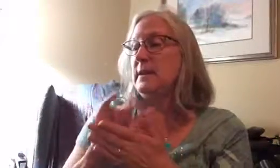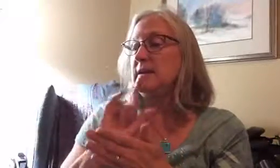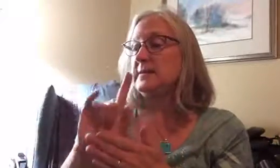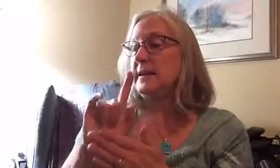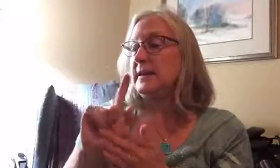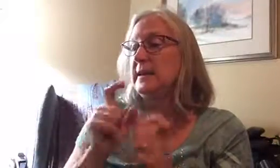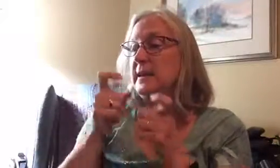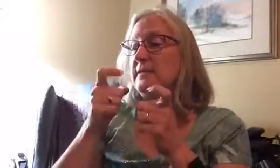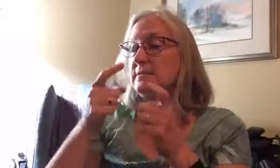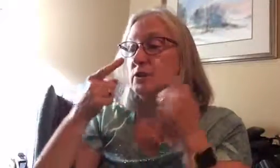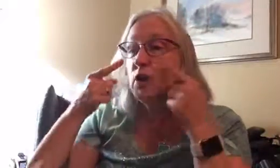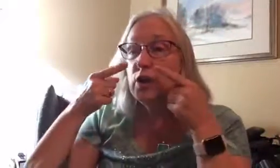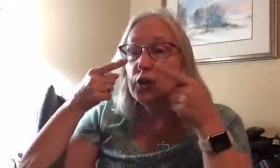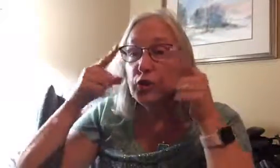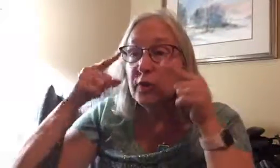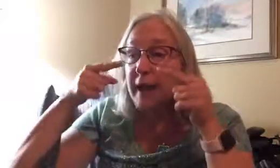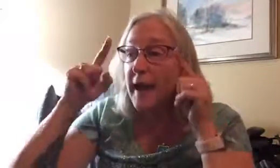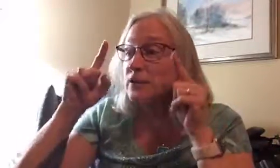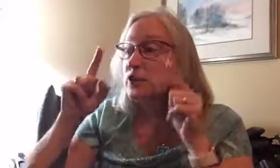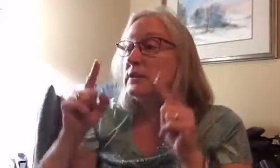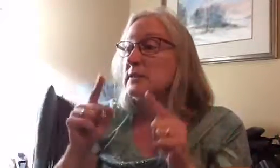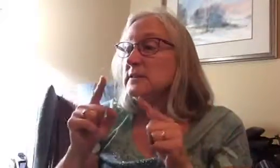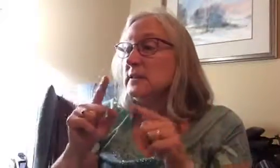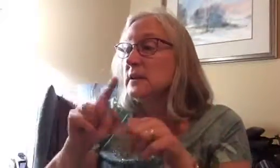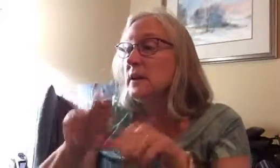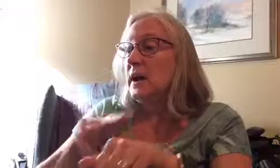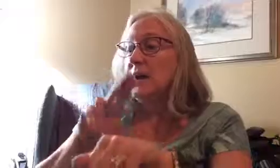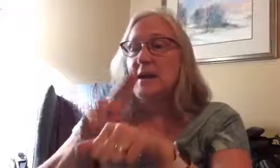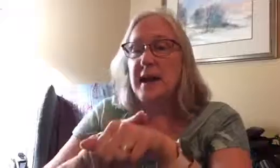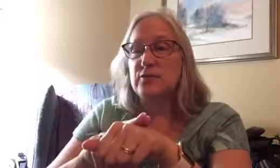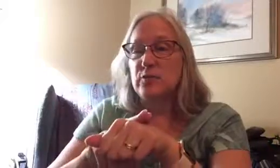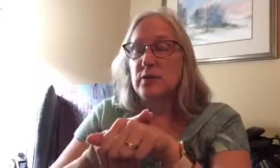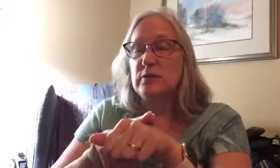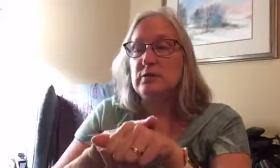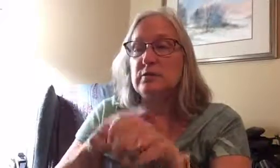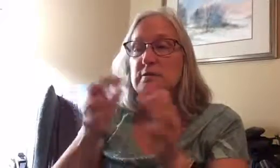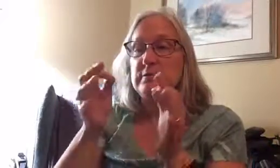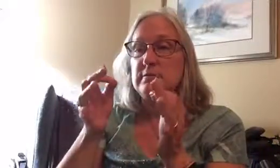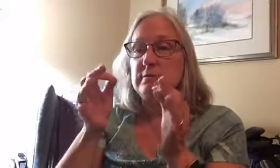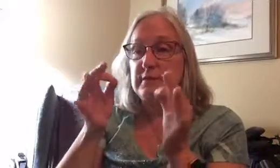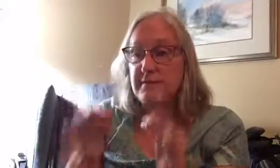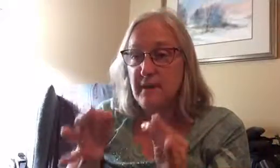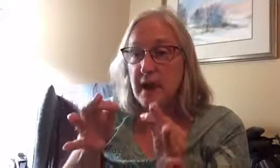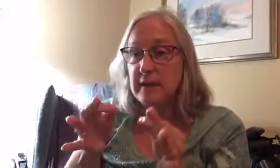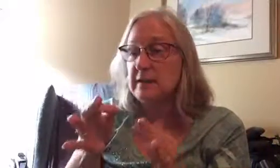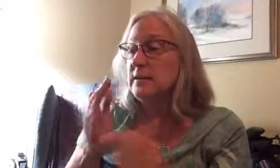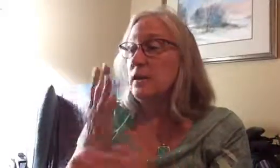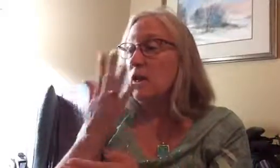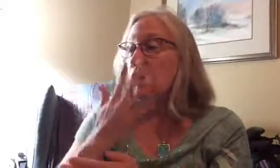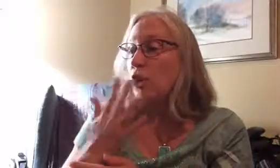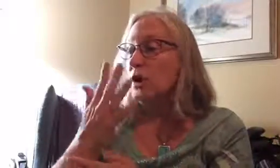is that it gives your lashes a natural defined look